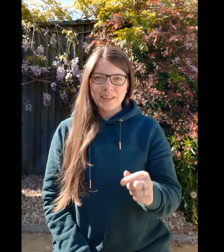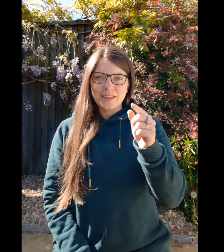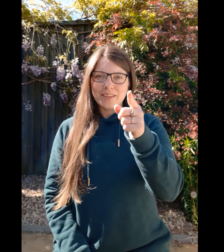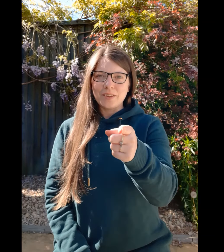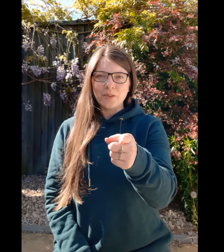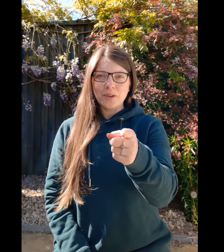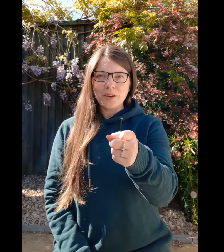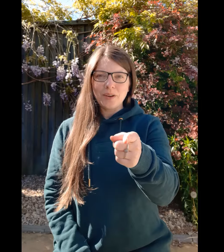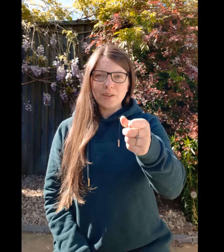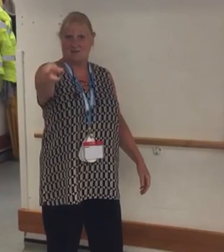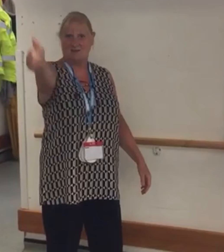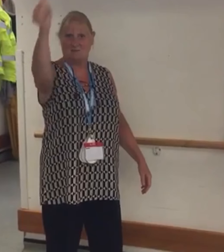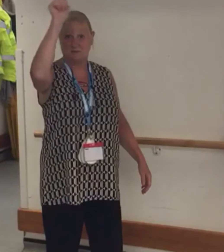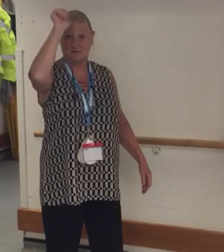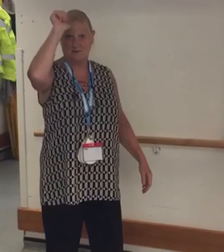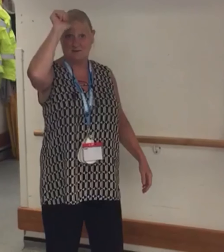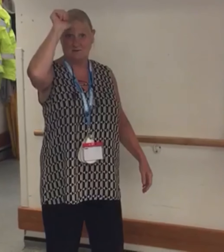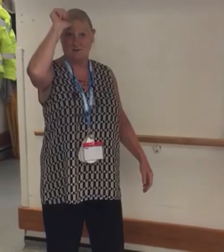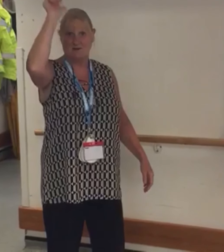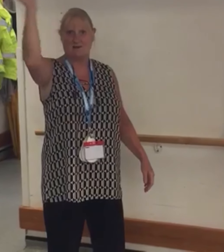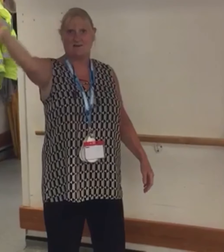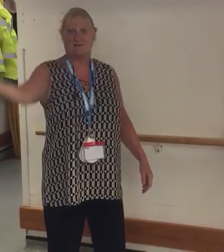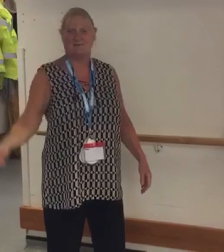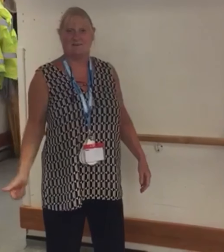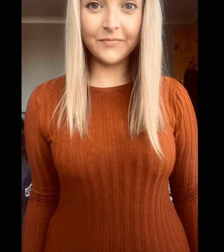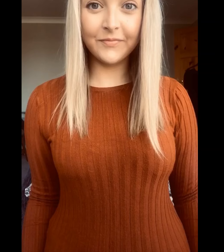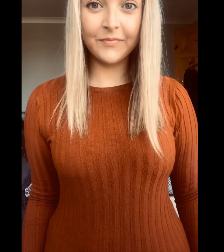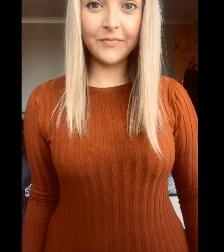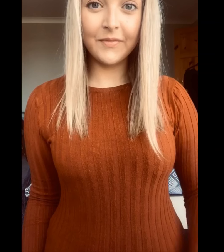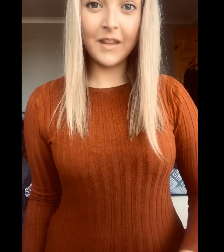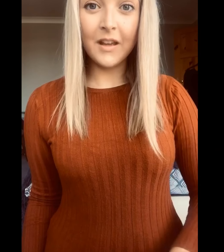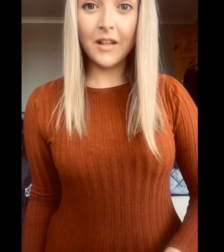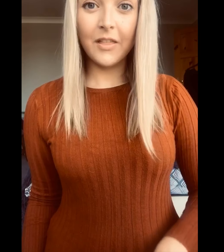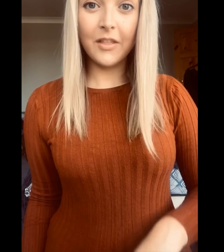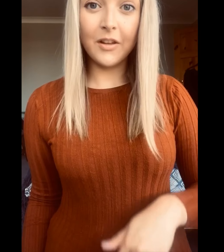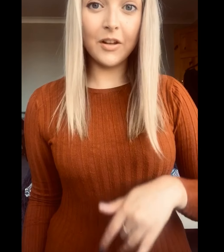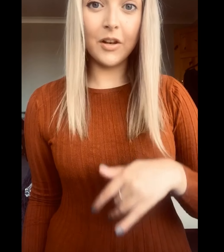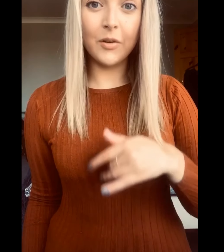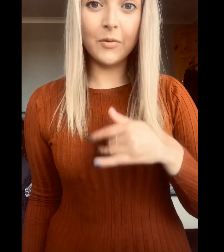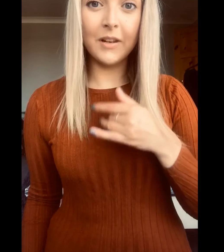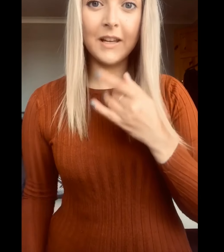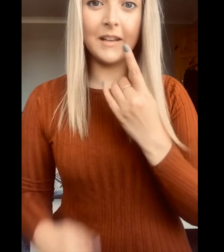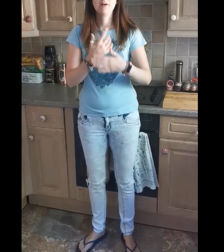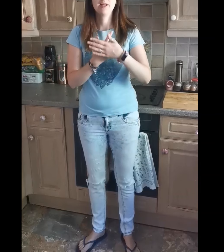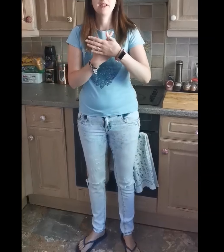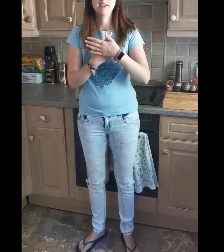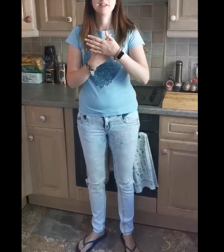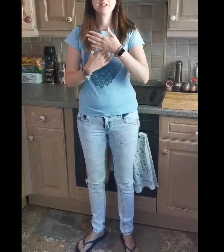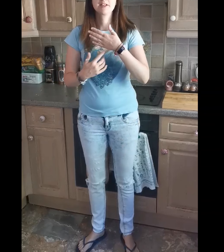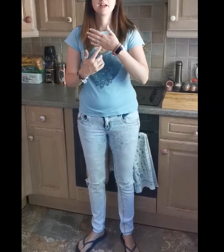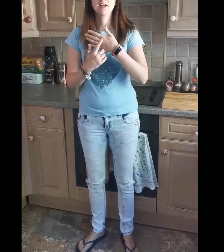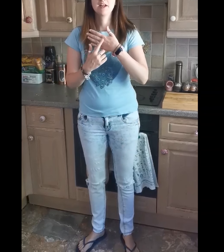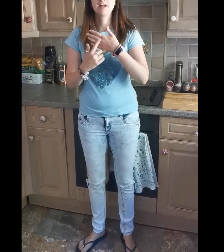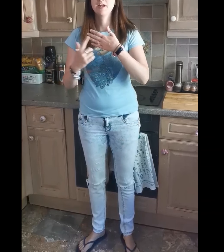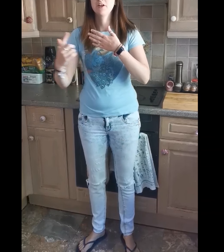You're gonna be nowhere The loneliest kind of